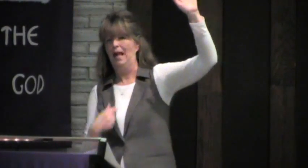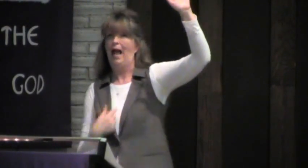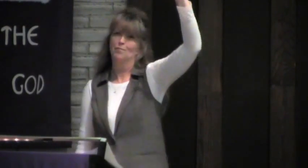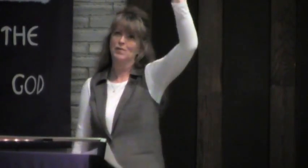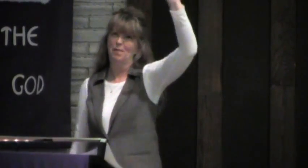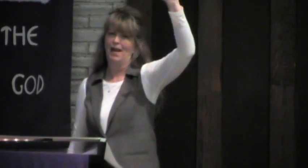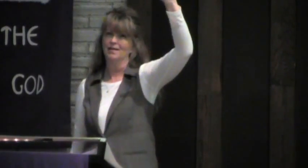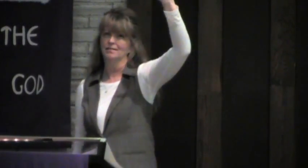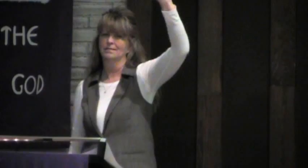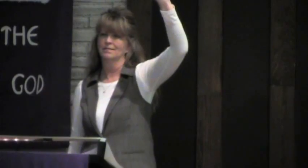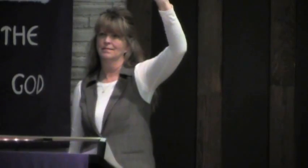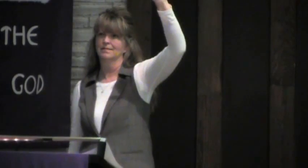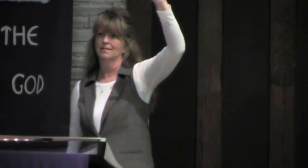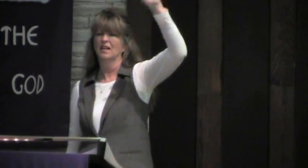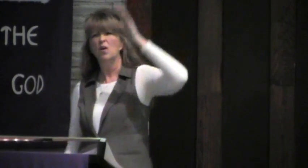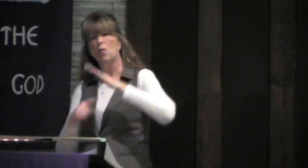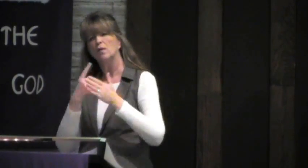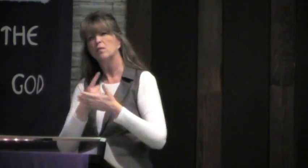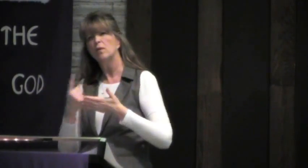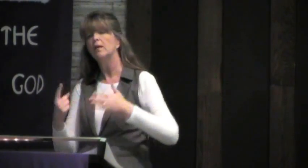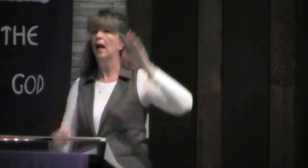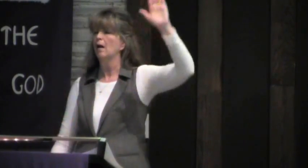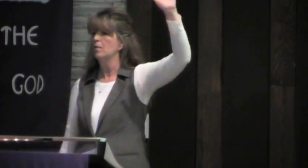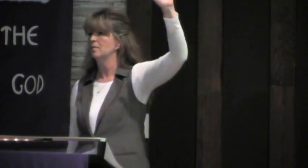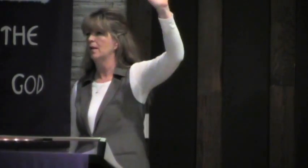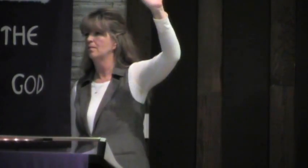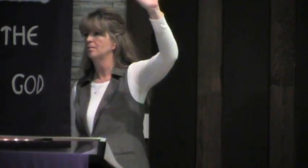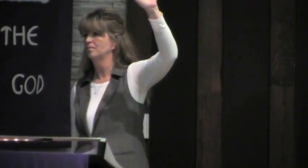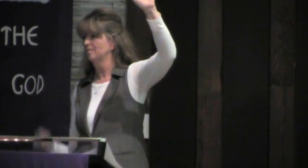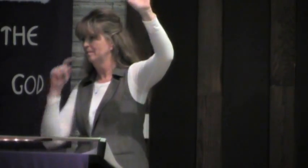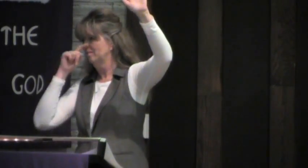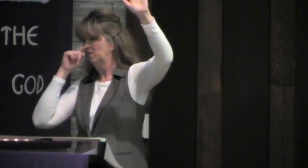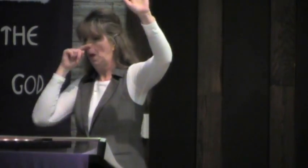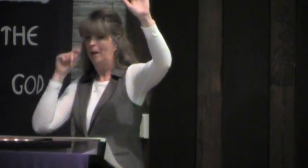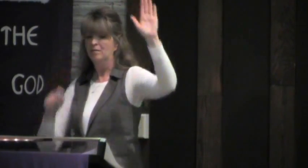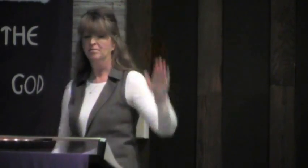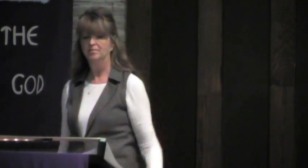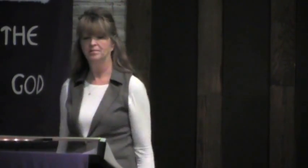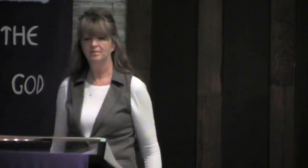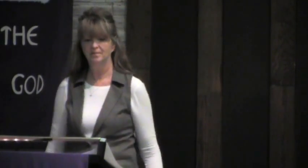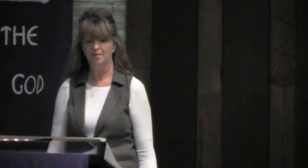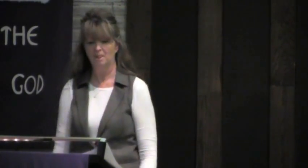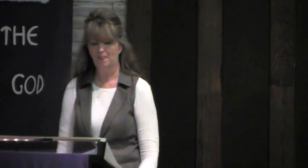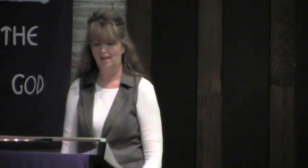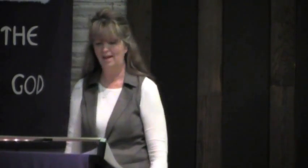see your hands. Yeah, I have to raise my hands on this one. Yeah, probably once a week at least.